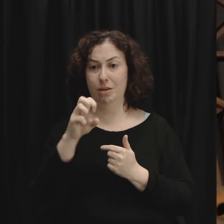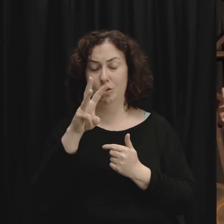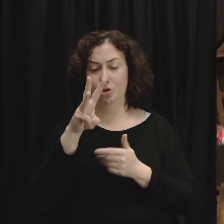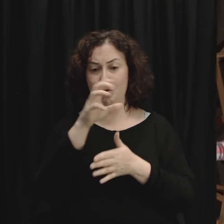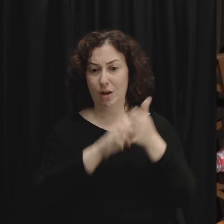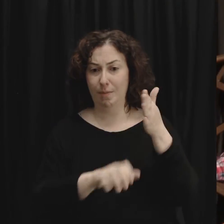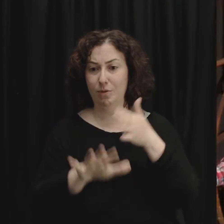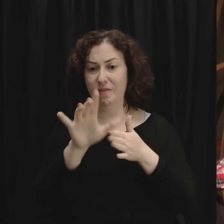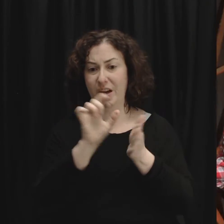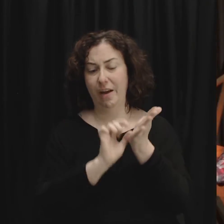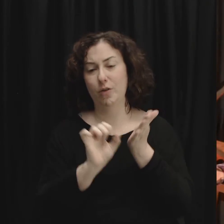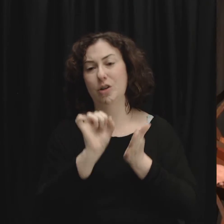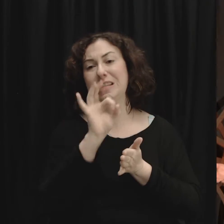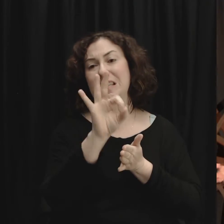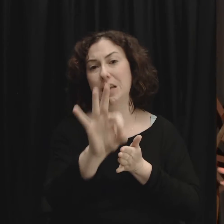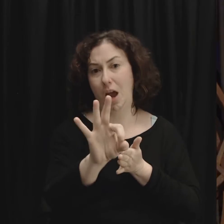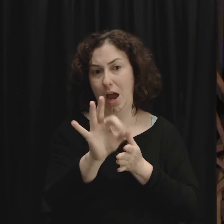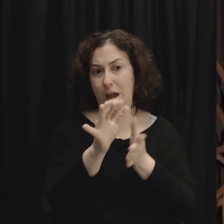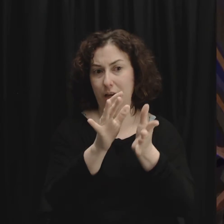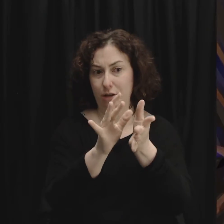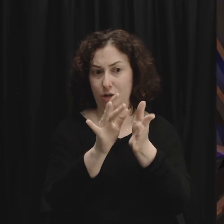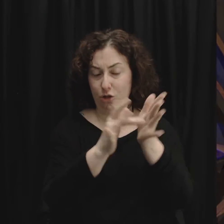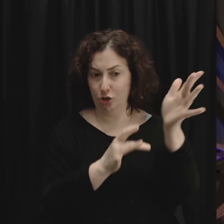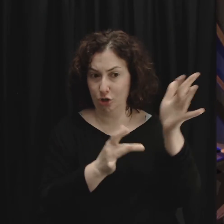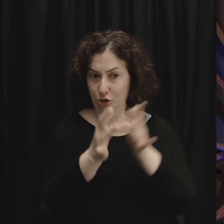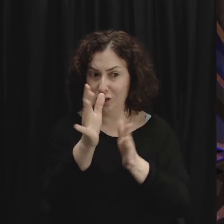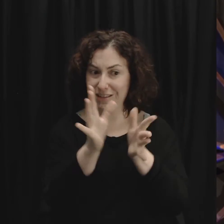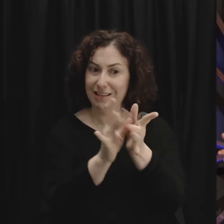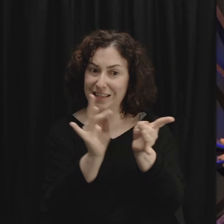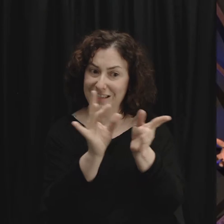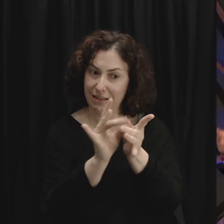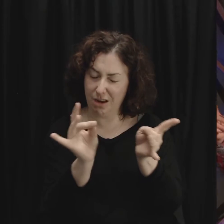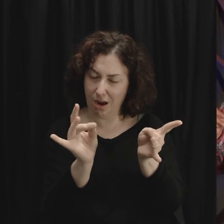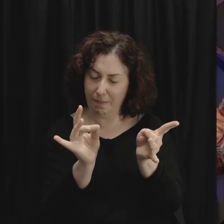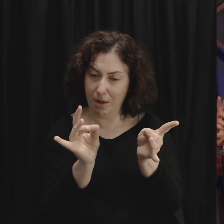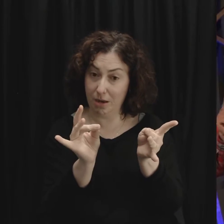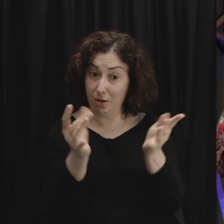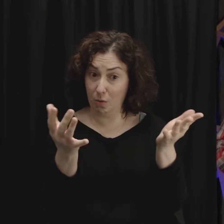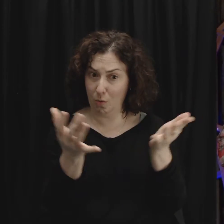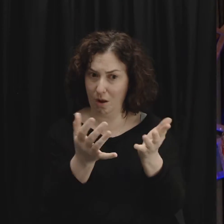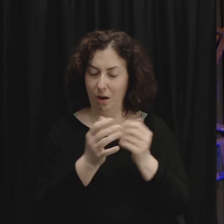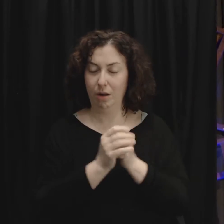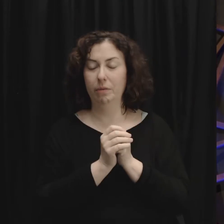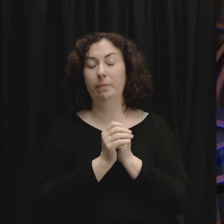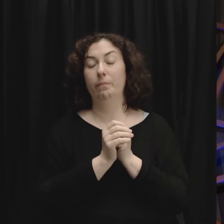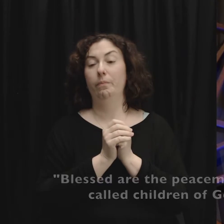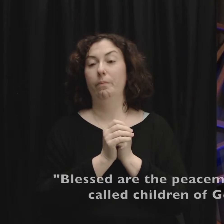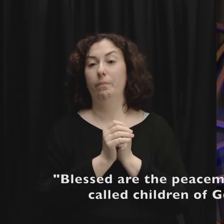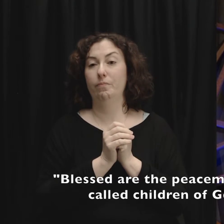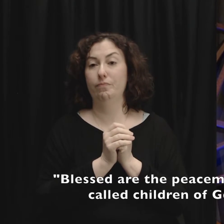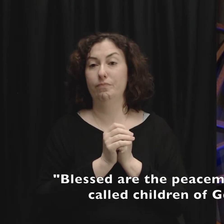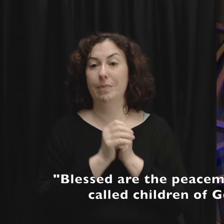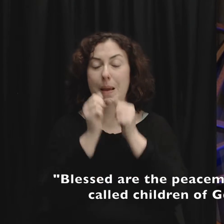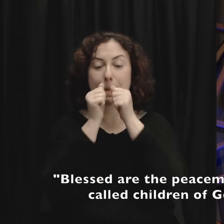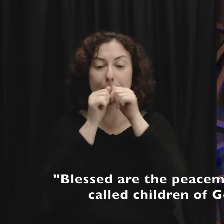the Beatitudes that Jesus preached in the Sermon on the Mount. But Jesus simply said these words. He said, Blessed are the